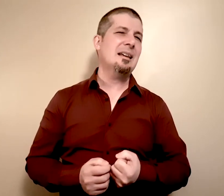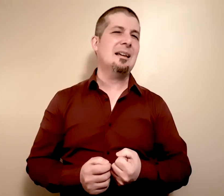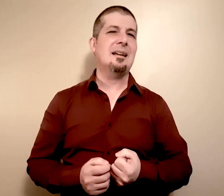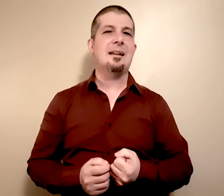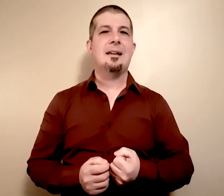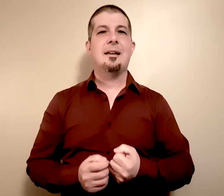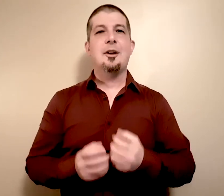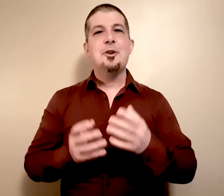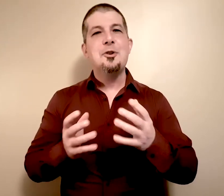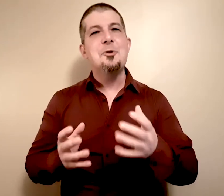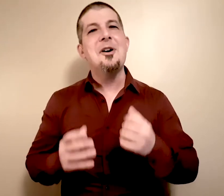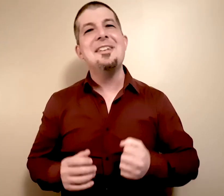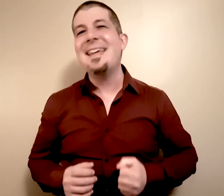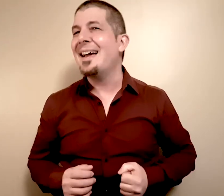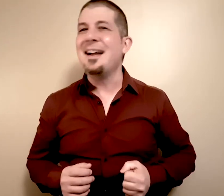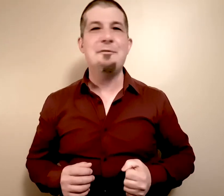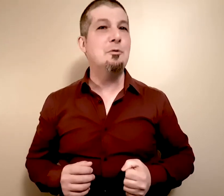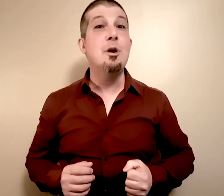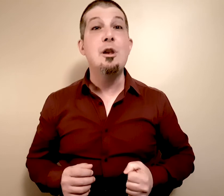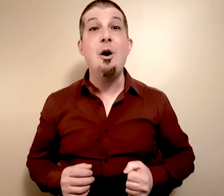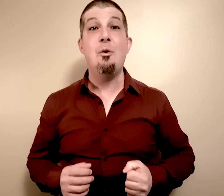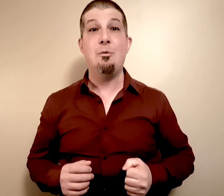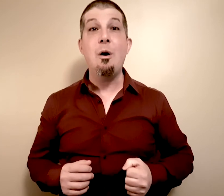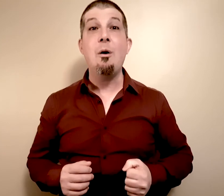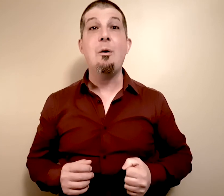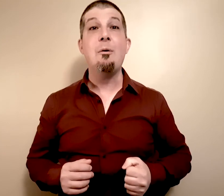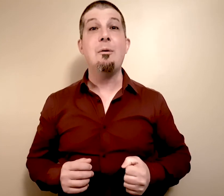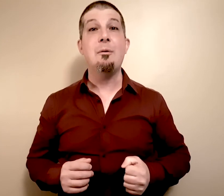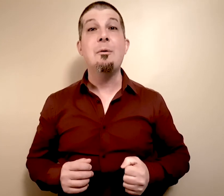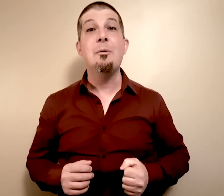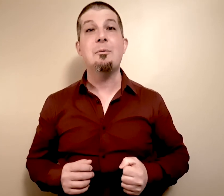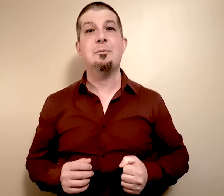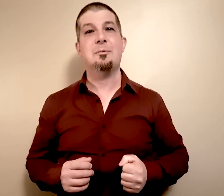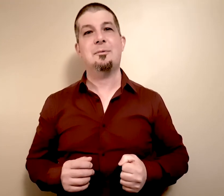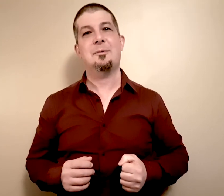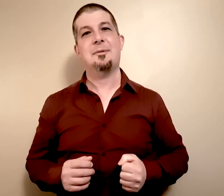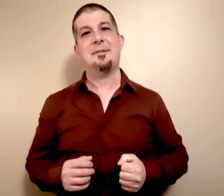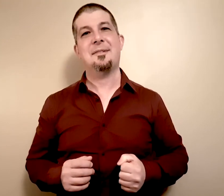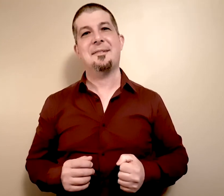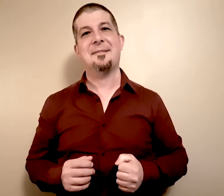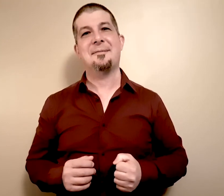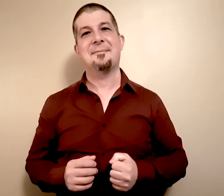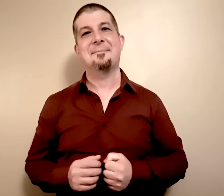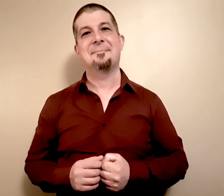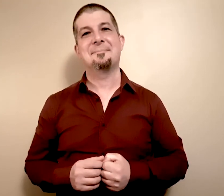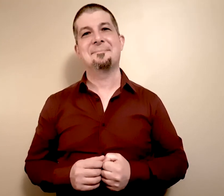You are never alone. Hmm. Hmm. you.